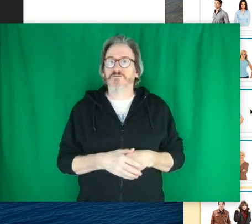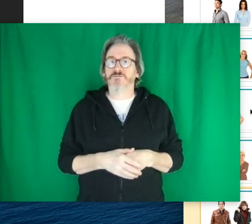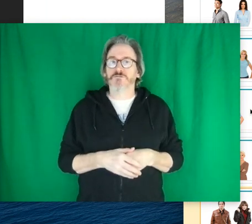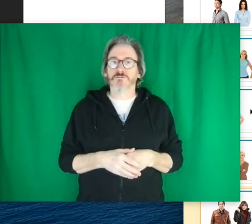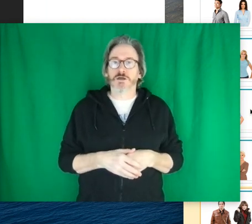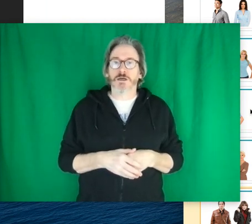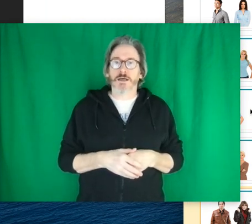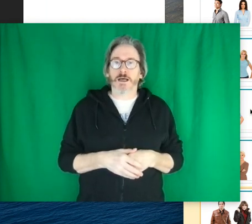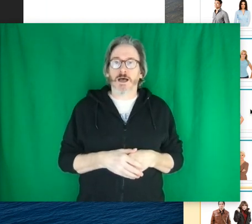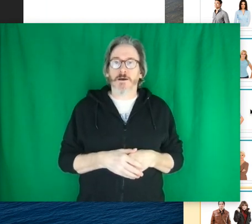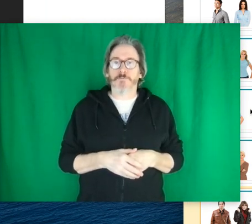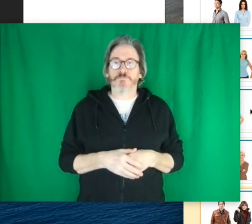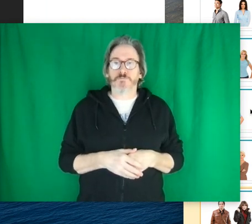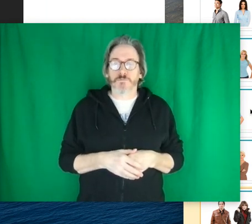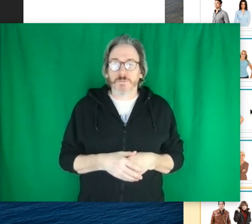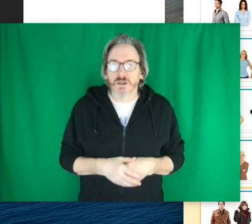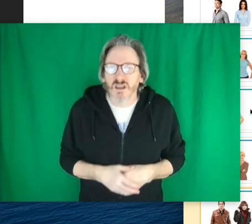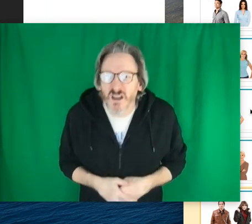sleeve.